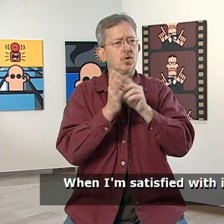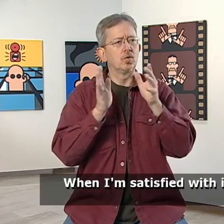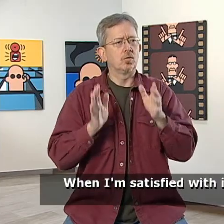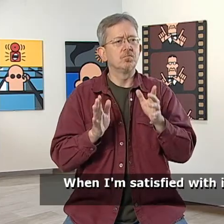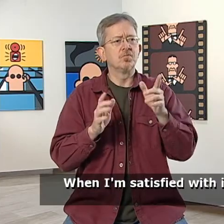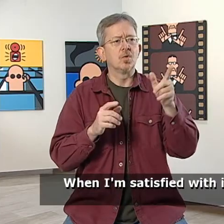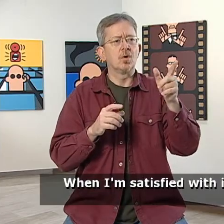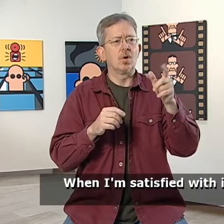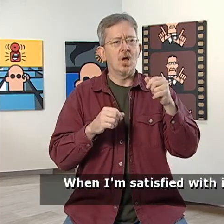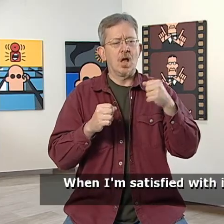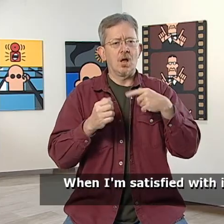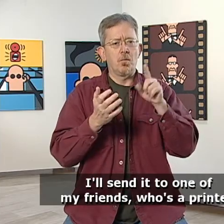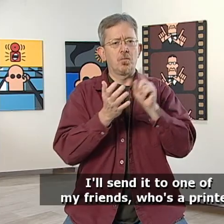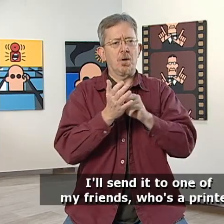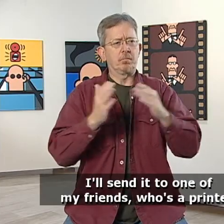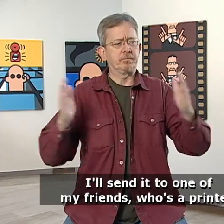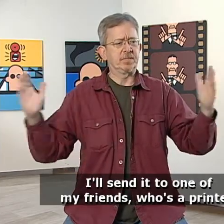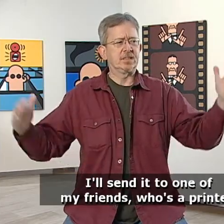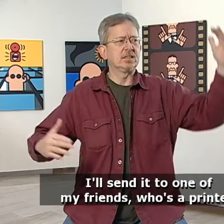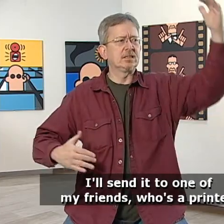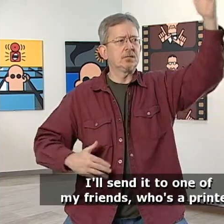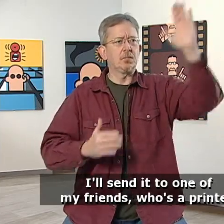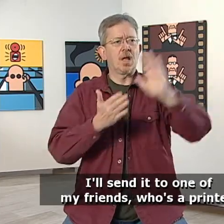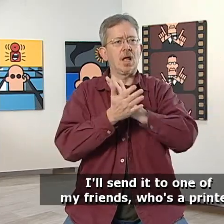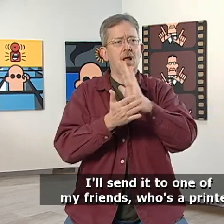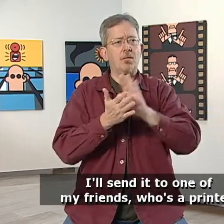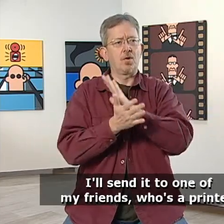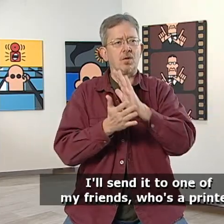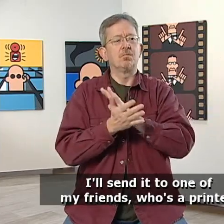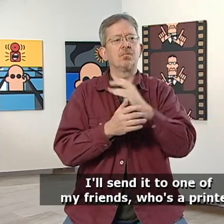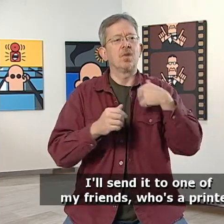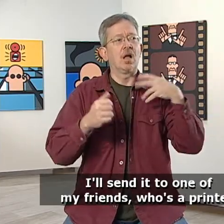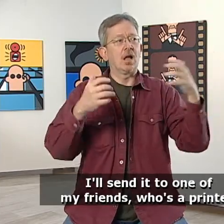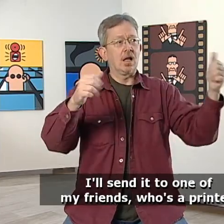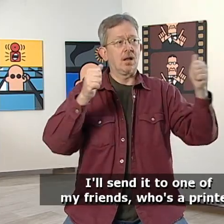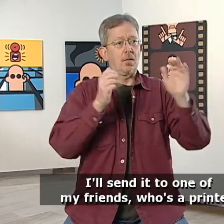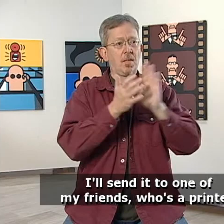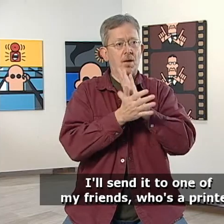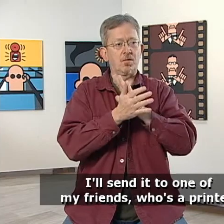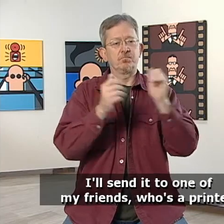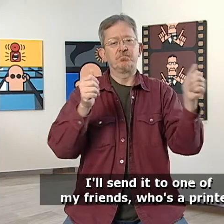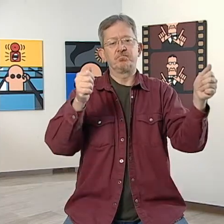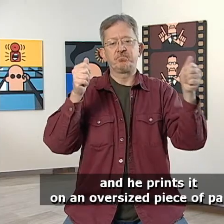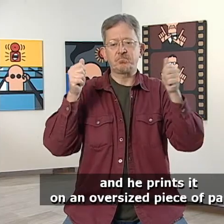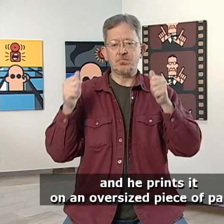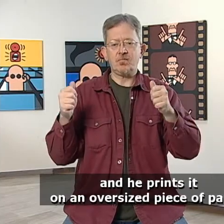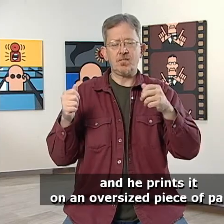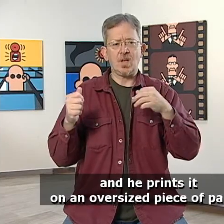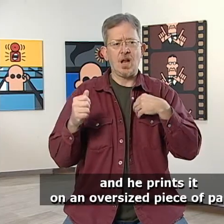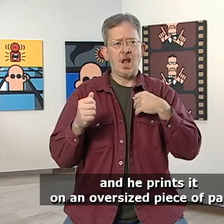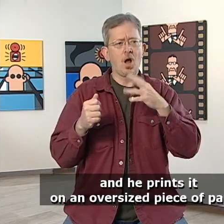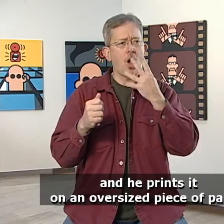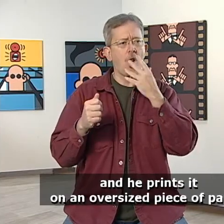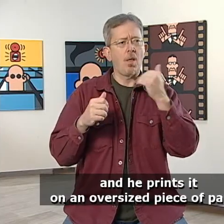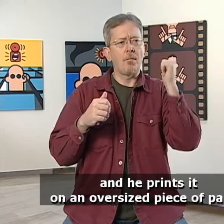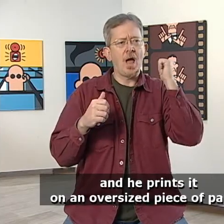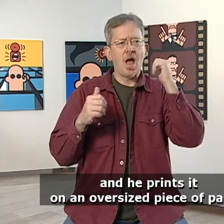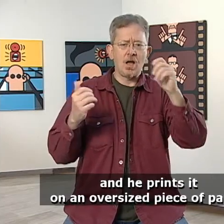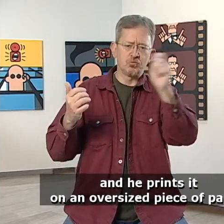When I'm satisfied with it, I'll send it to one of my friends, who's a printer. And he prints it on an oversized